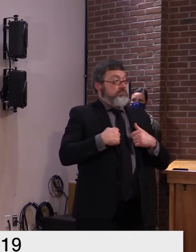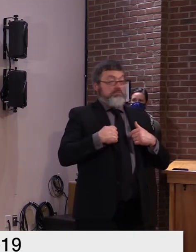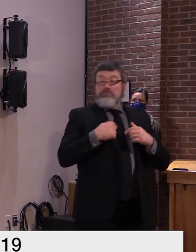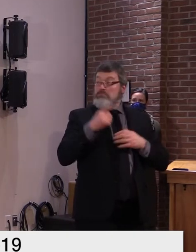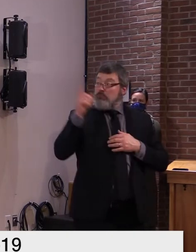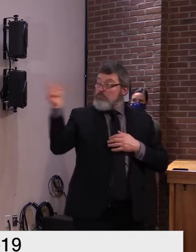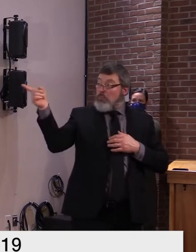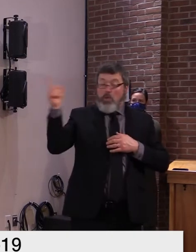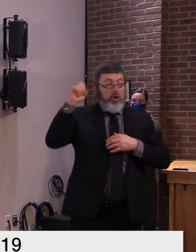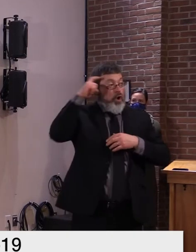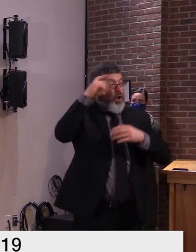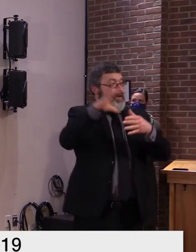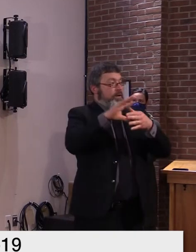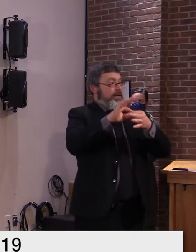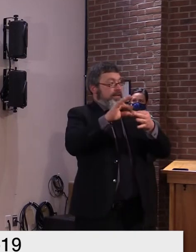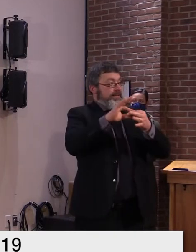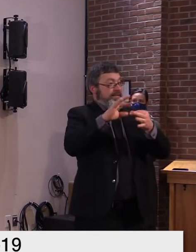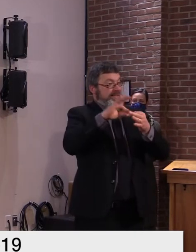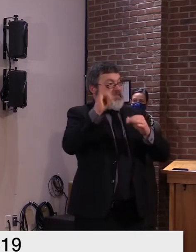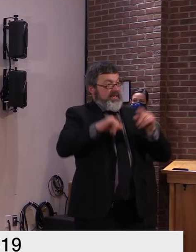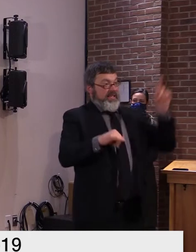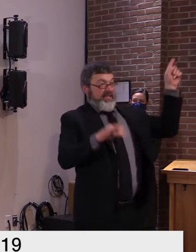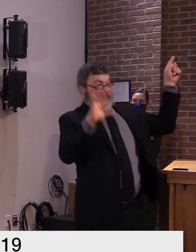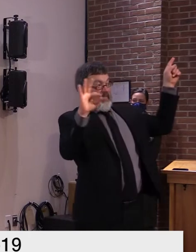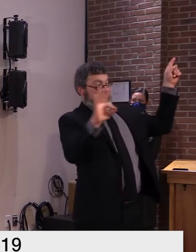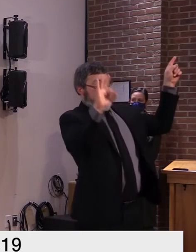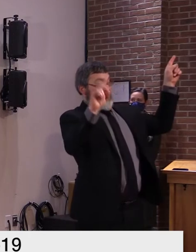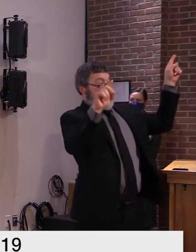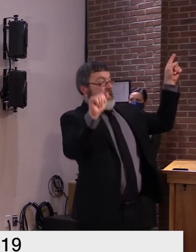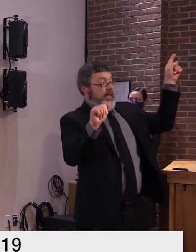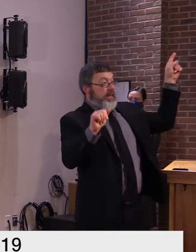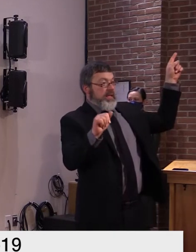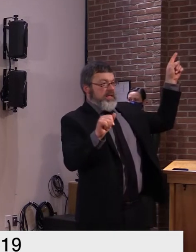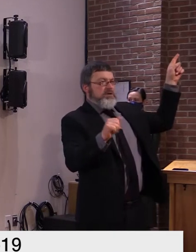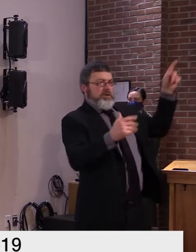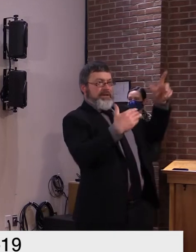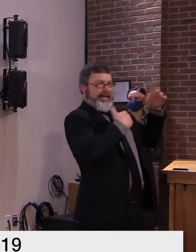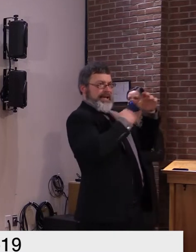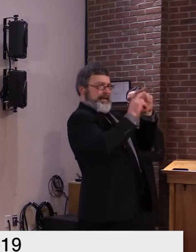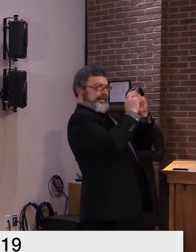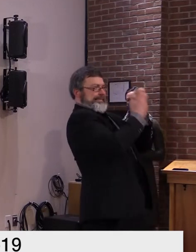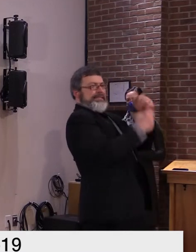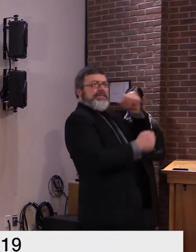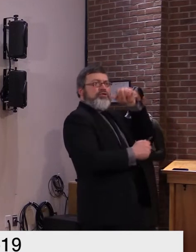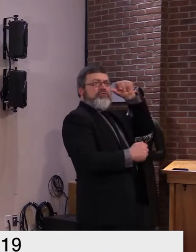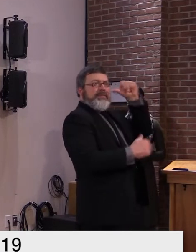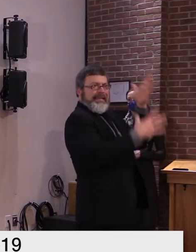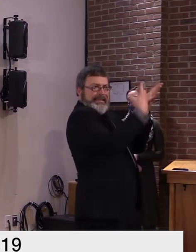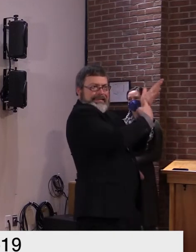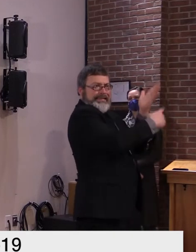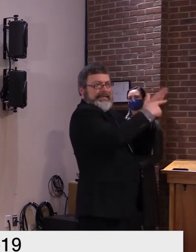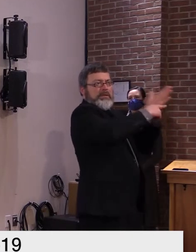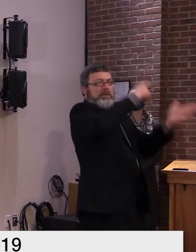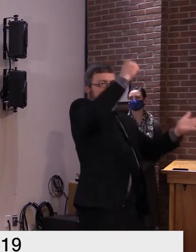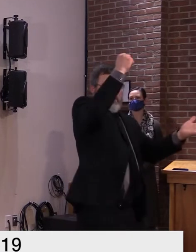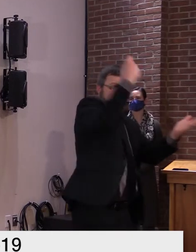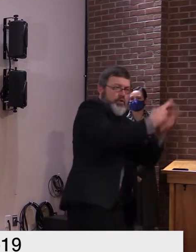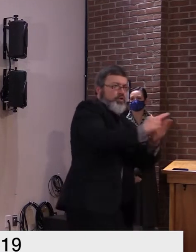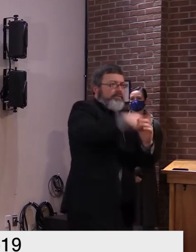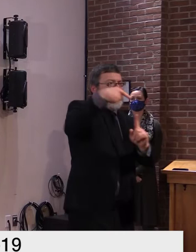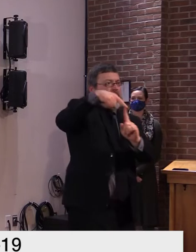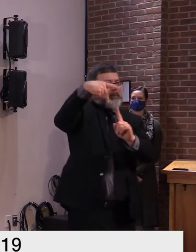fda the perhaps as we're speaking here today but sometime today will come out with their official recommendation